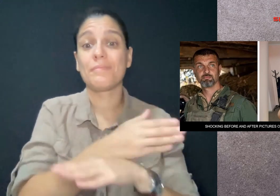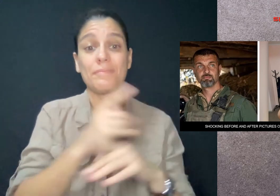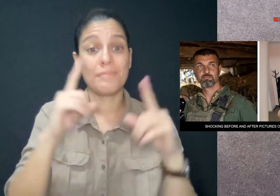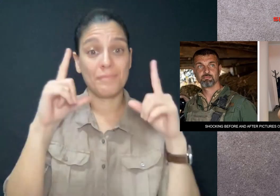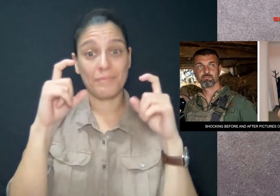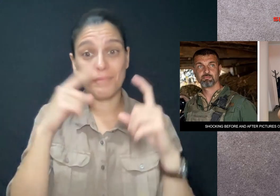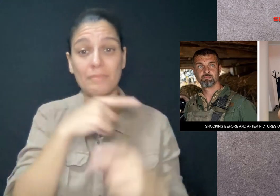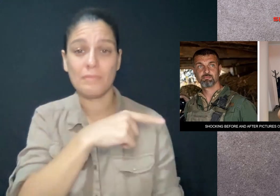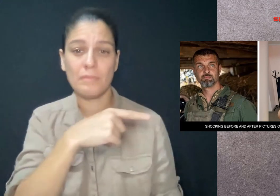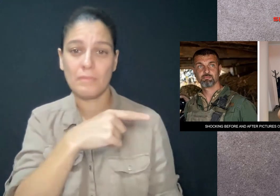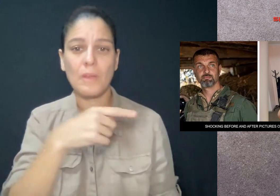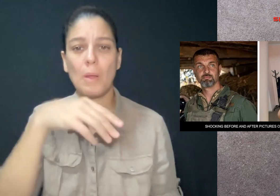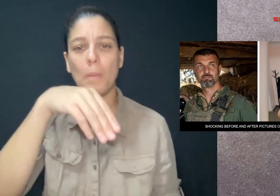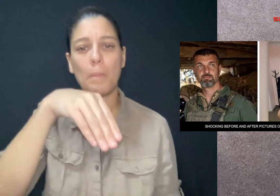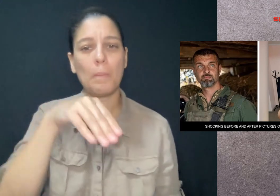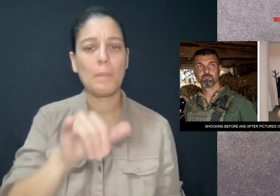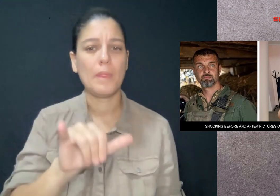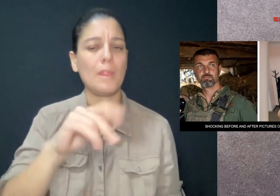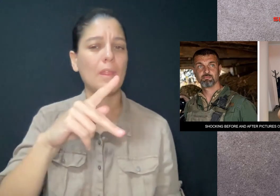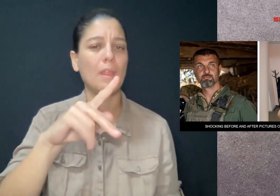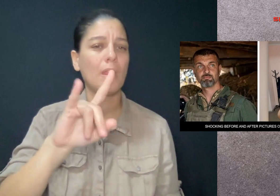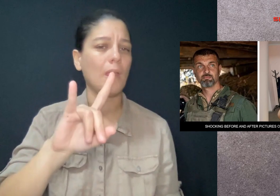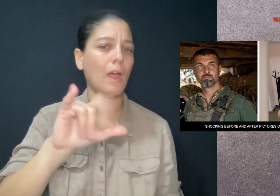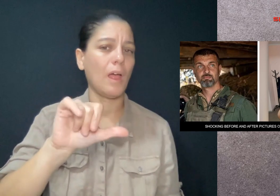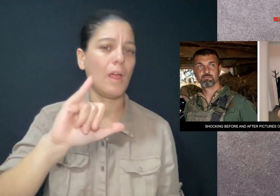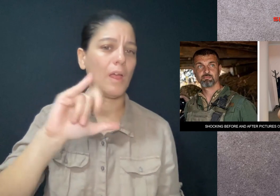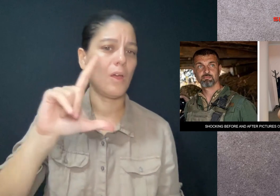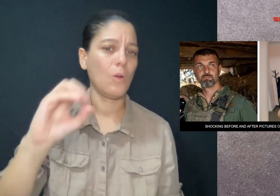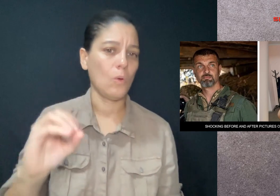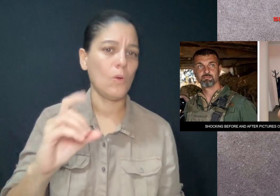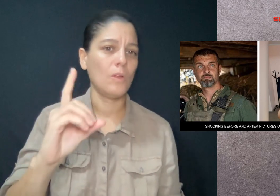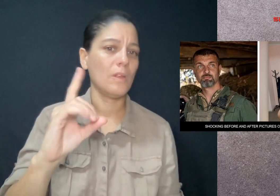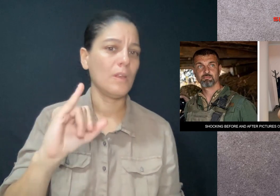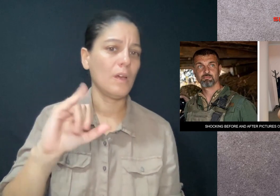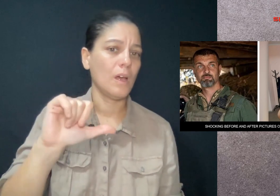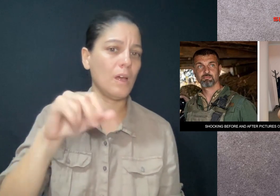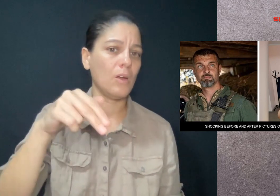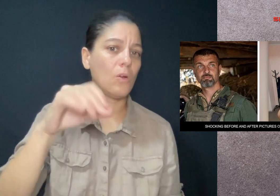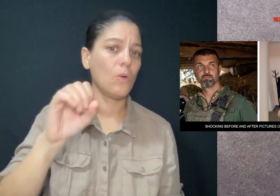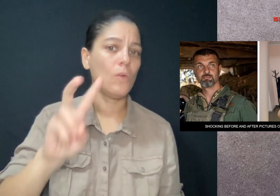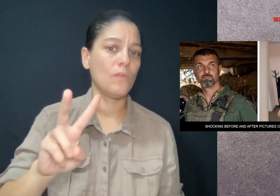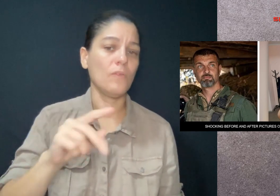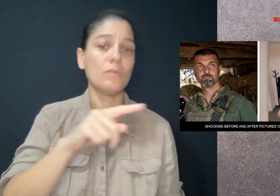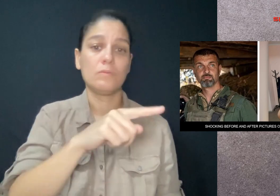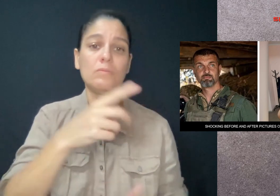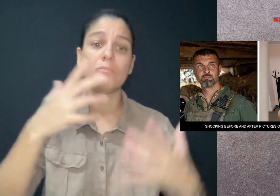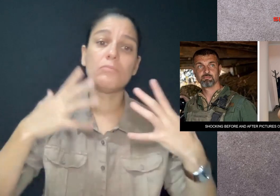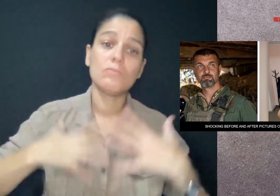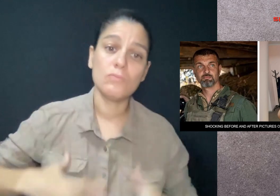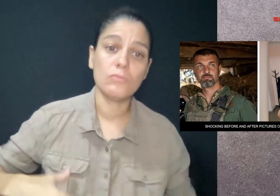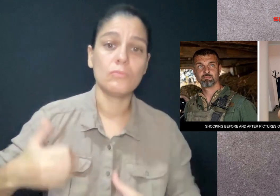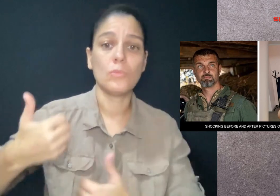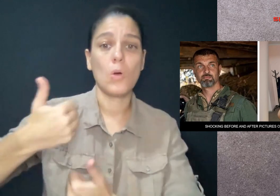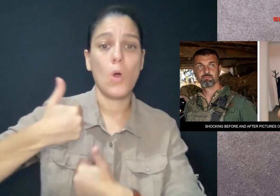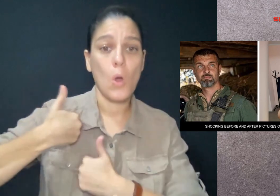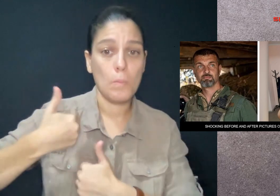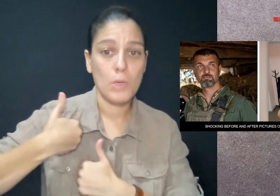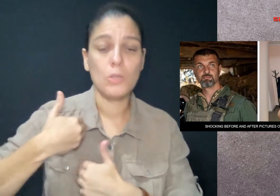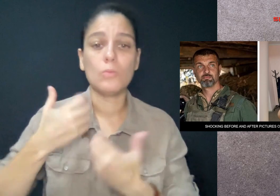The before photo shows Mikhailo Dyanov wearing green military clothes